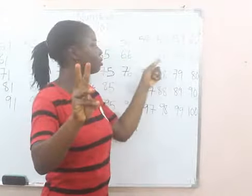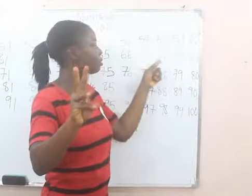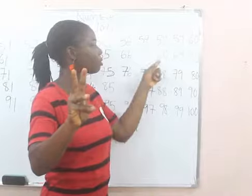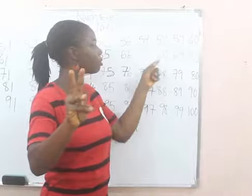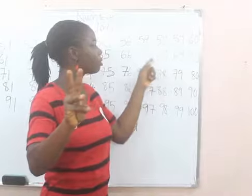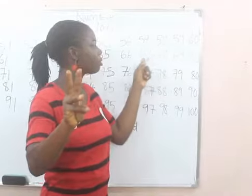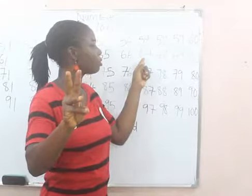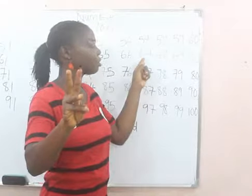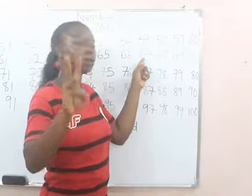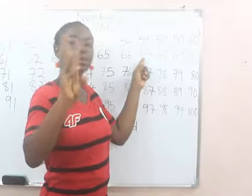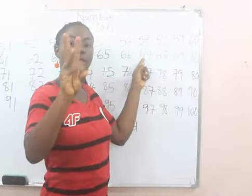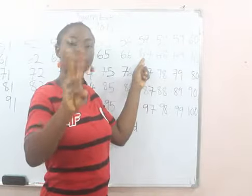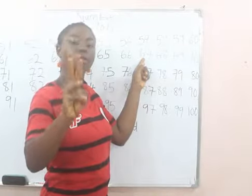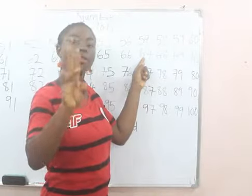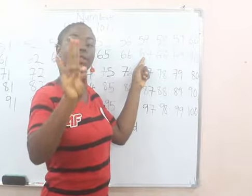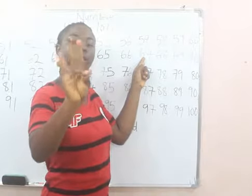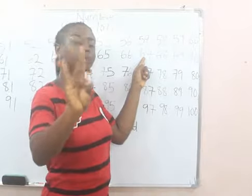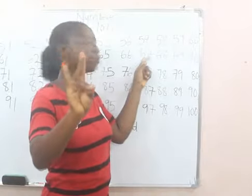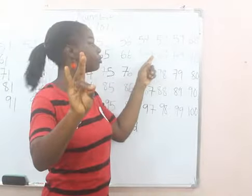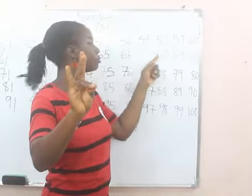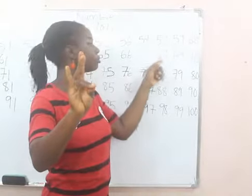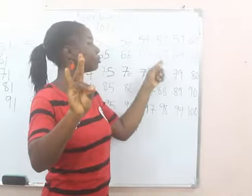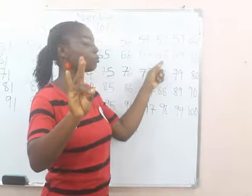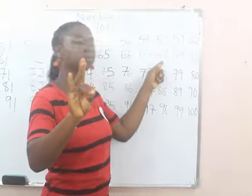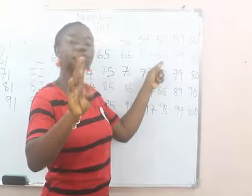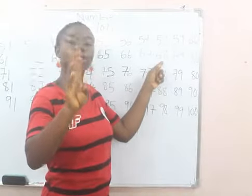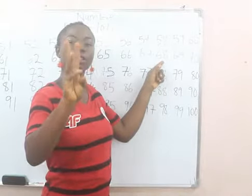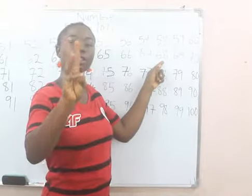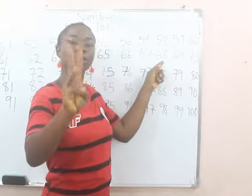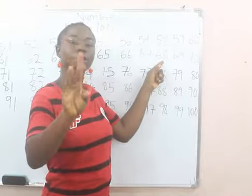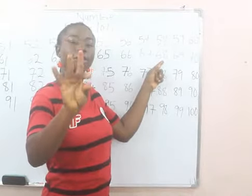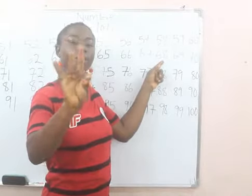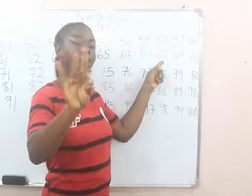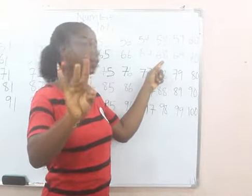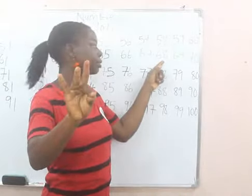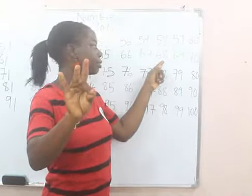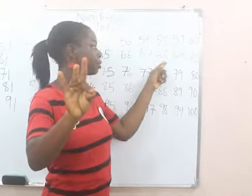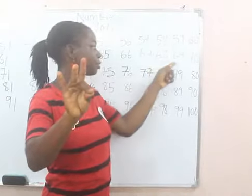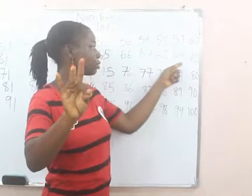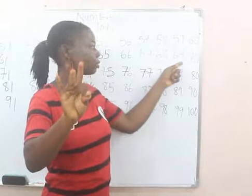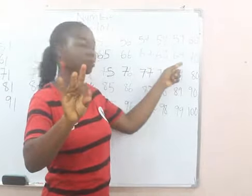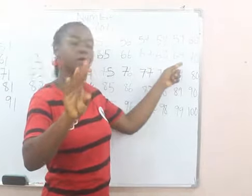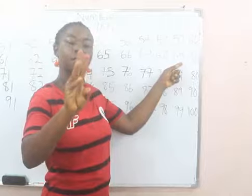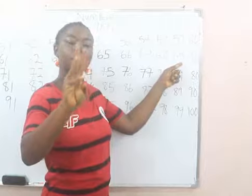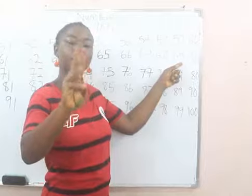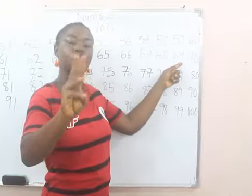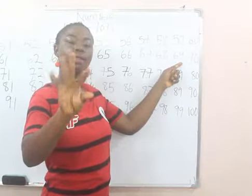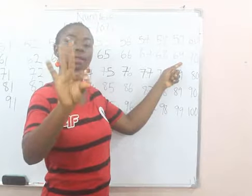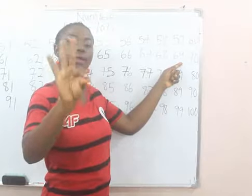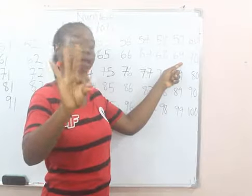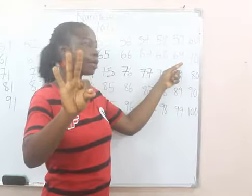67, 68, 69,